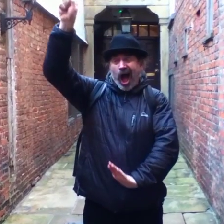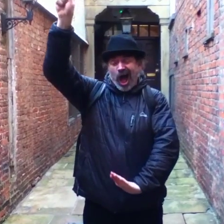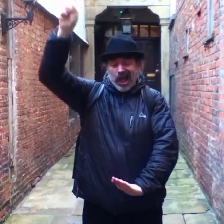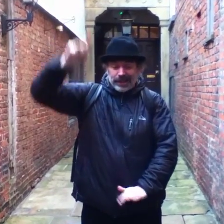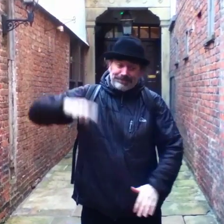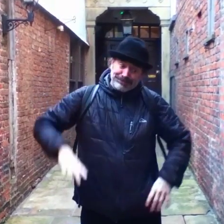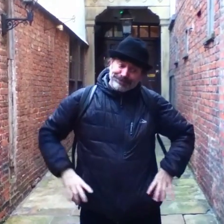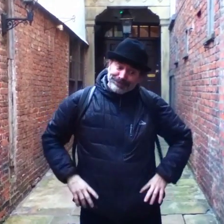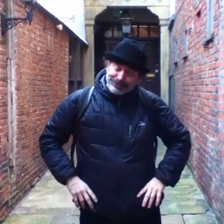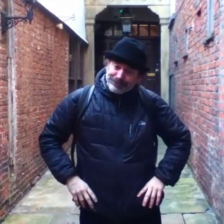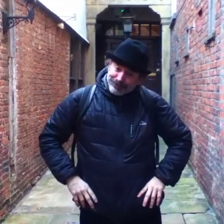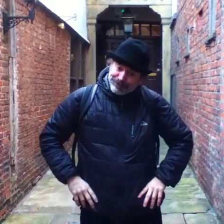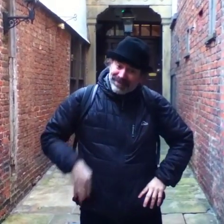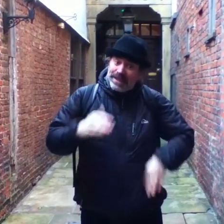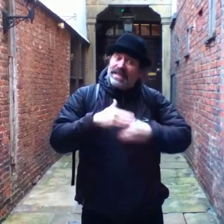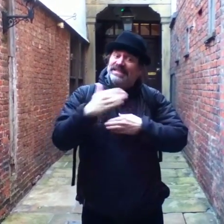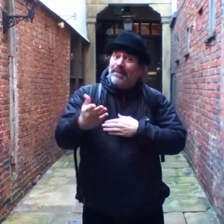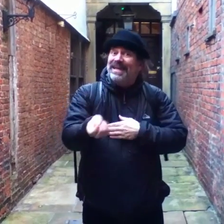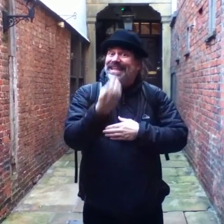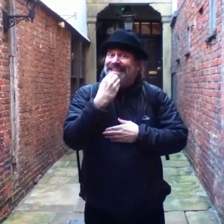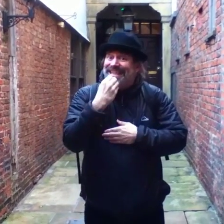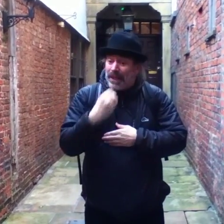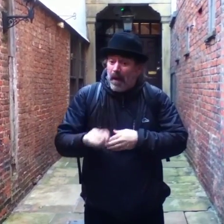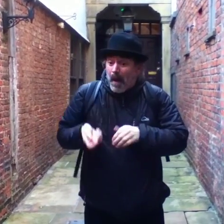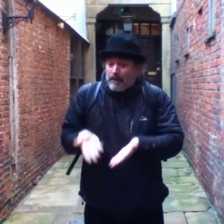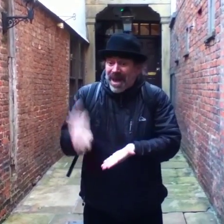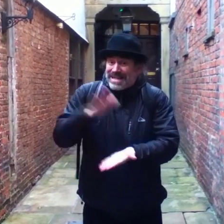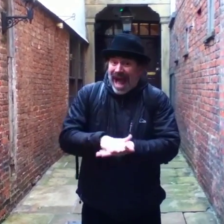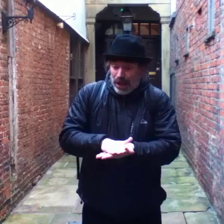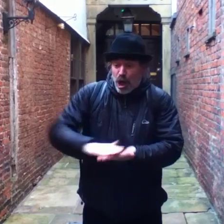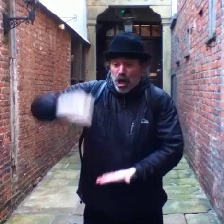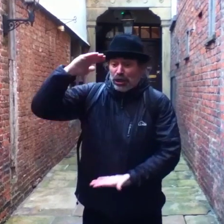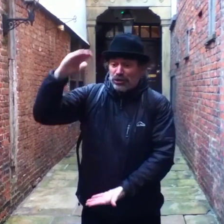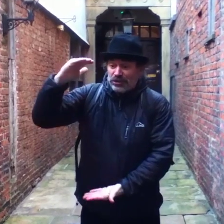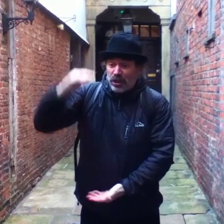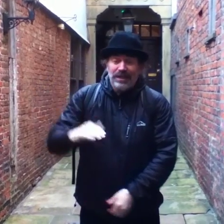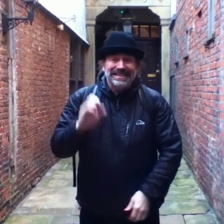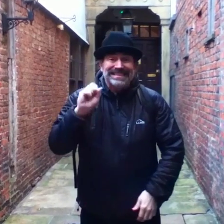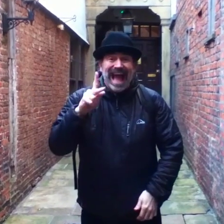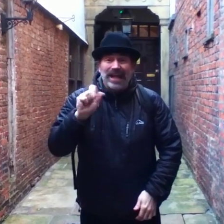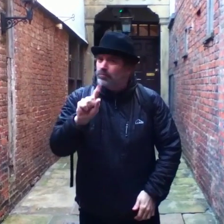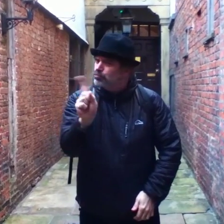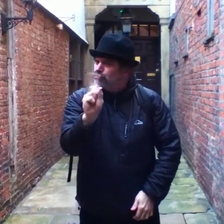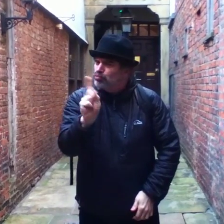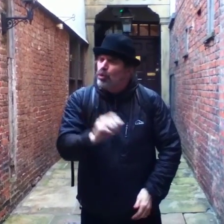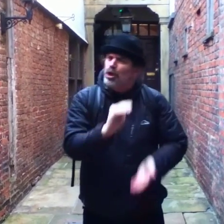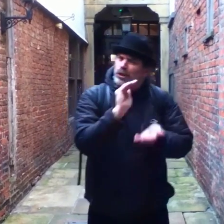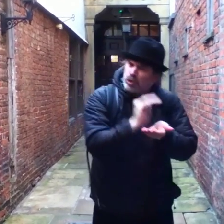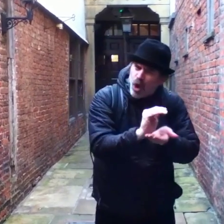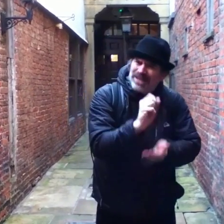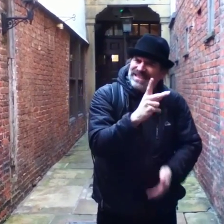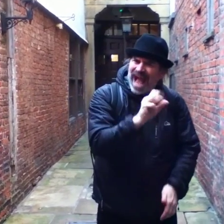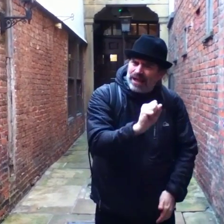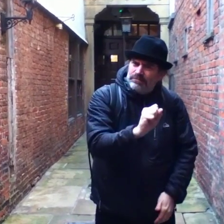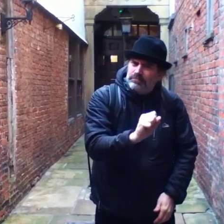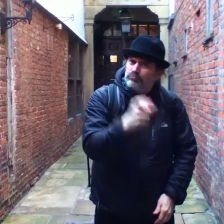I was the tallest boy in the world! Douglas, the lesson here is moderation. Just eat what you can handle.